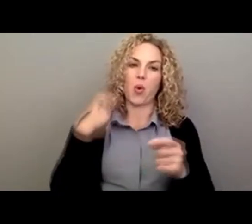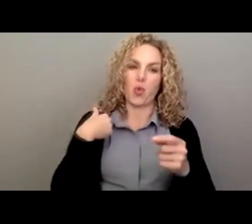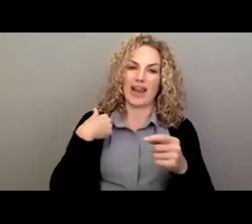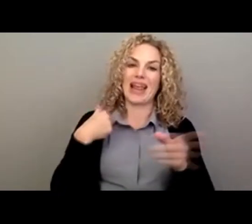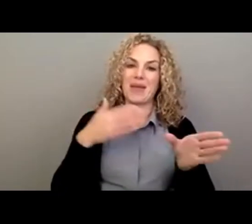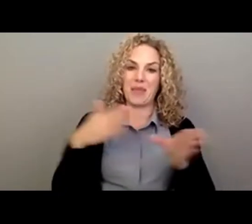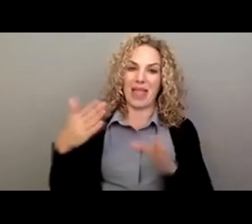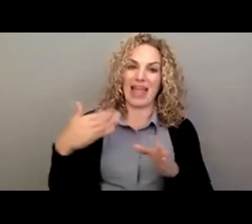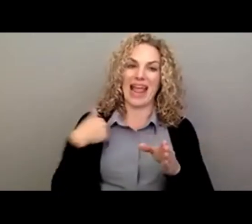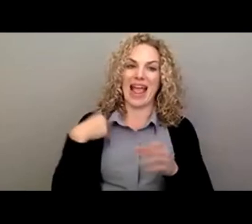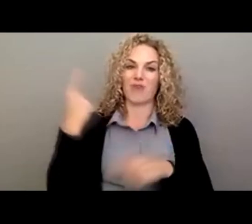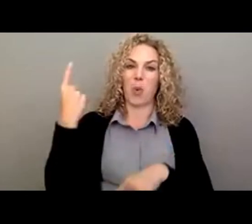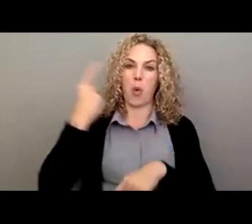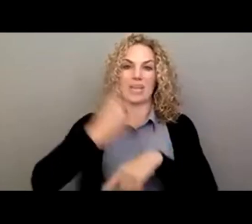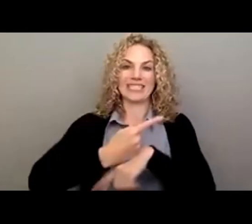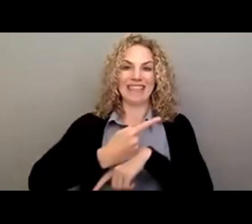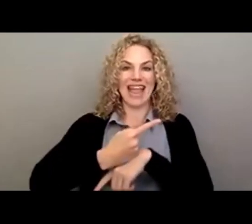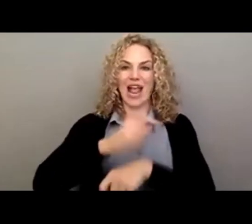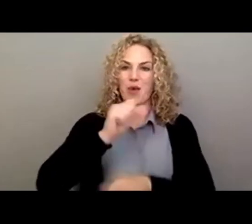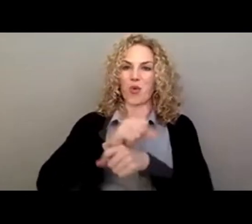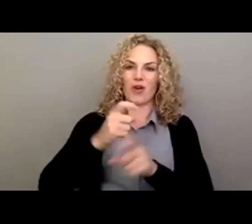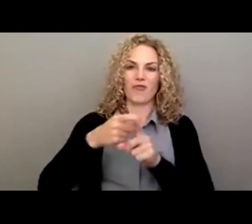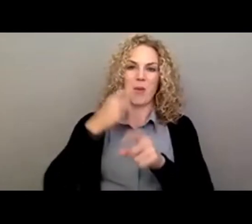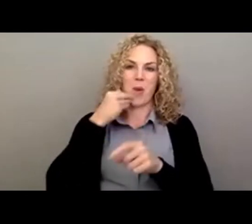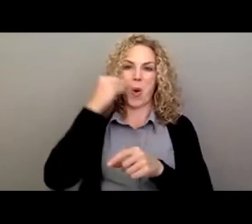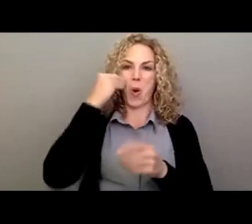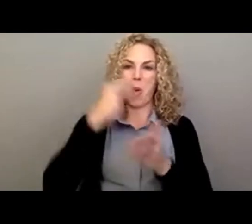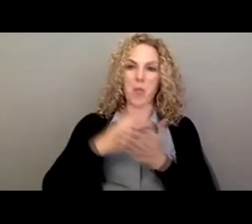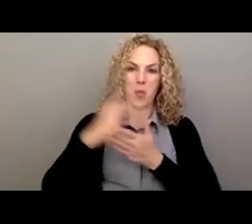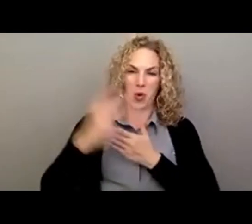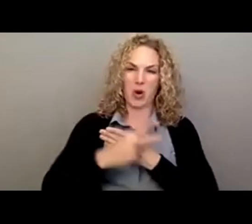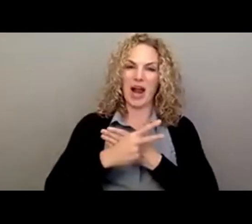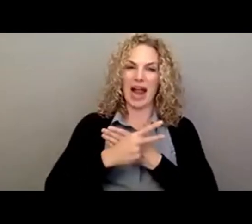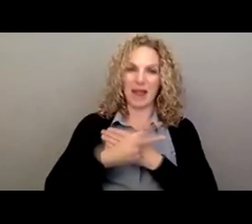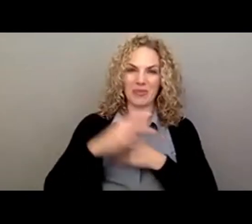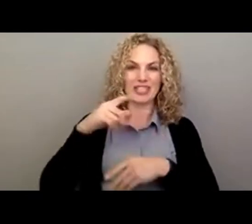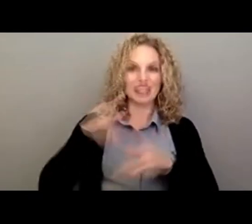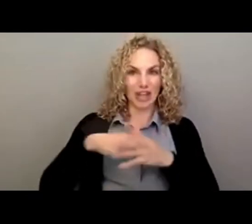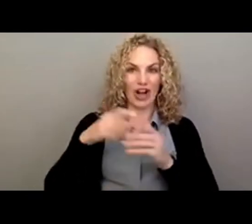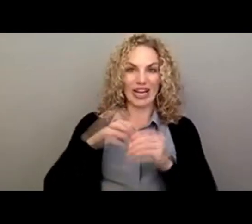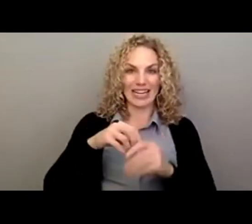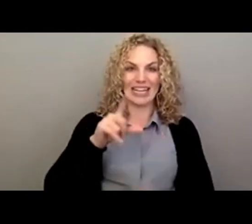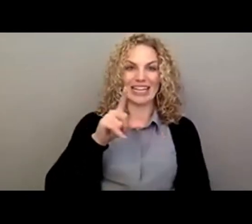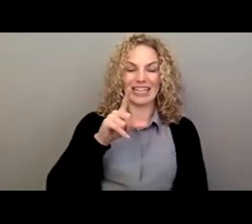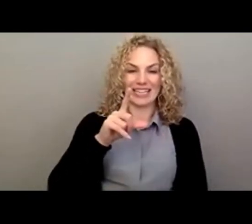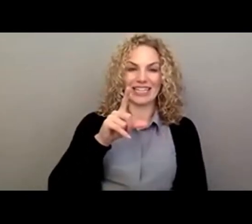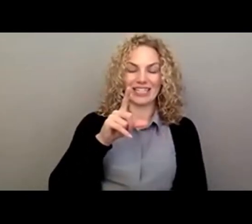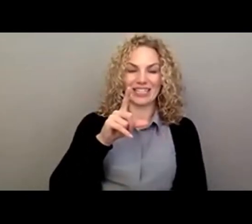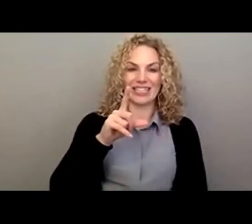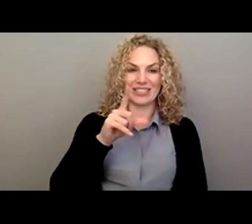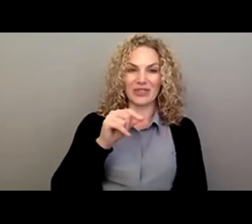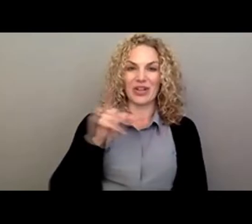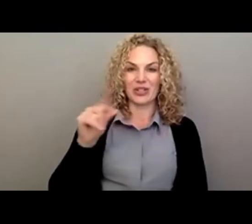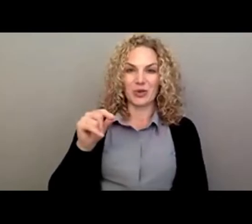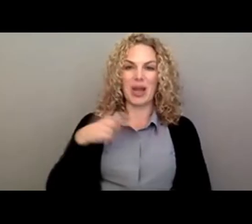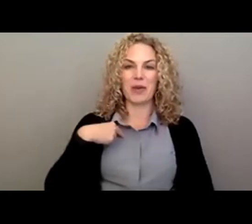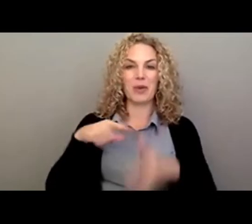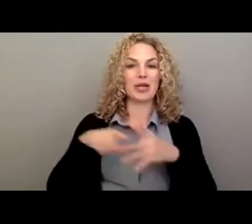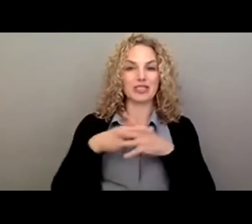to have a one day work from home program in starting in 2020. We're going to start piling it in May.